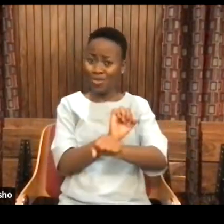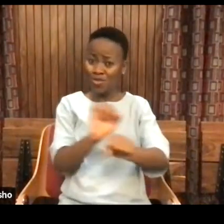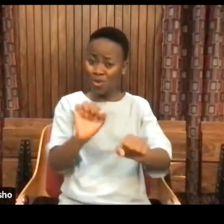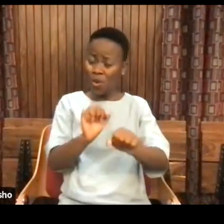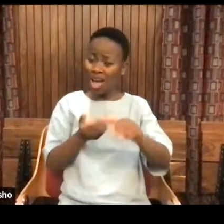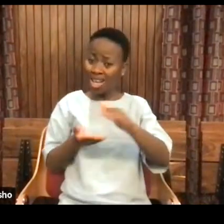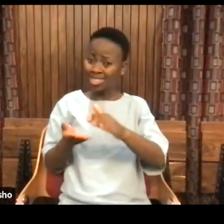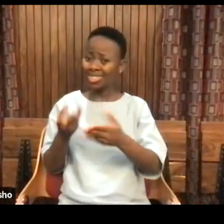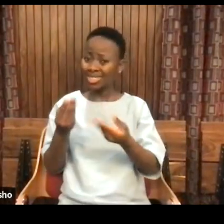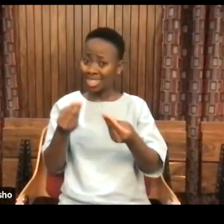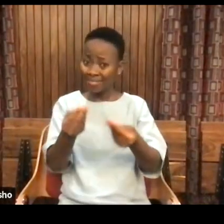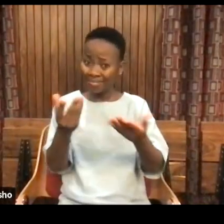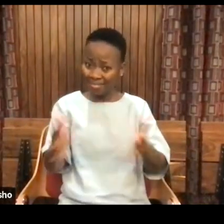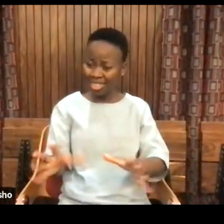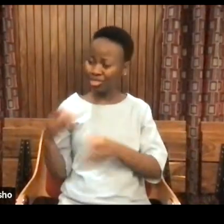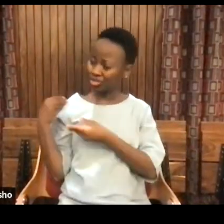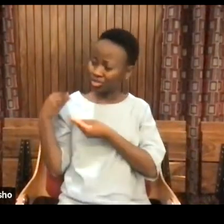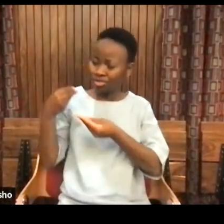ancestors gave them.